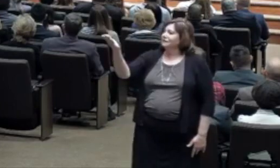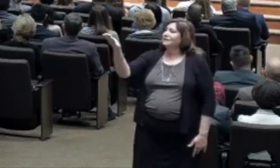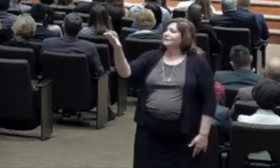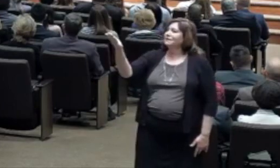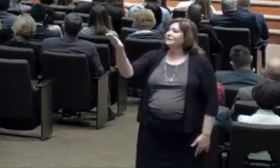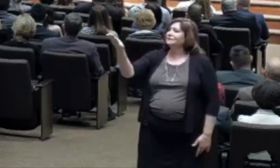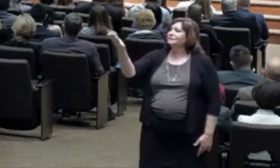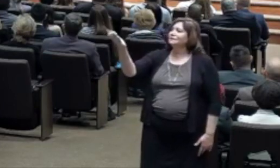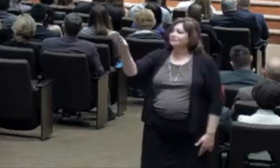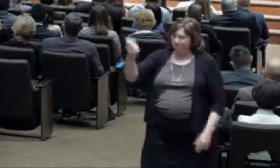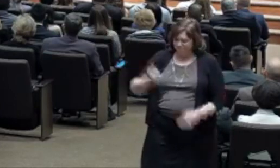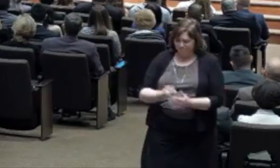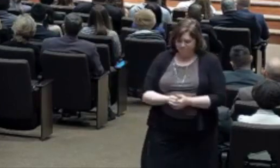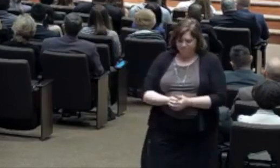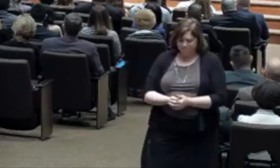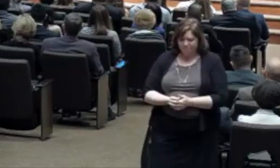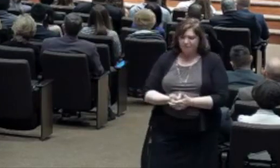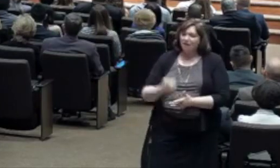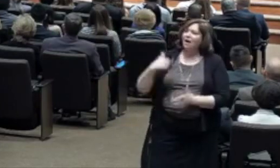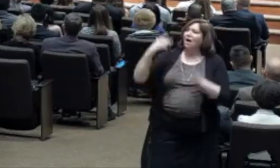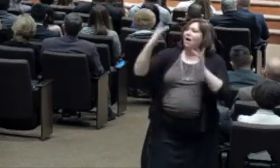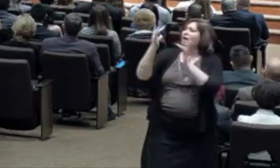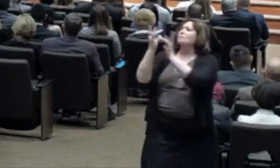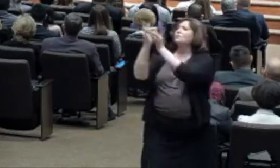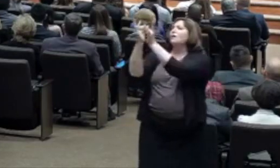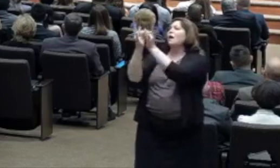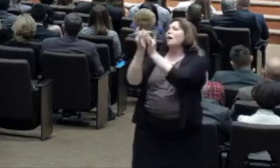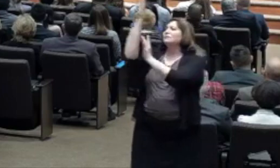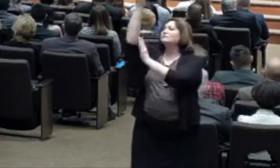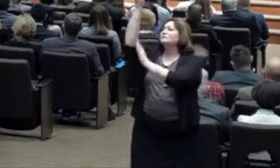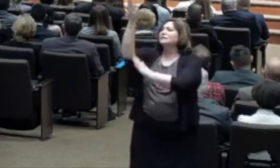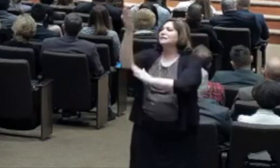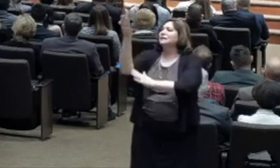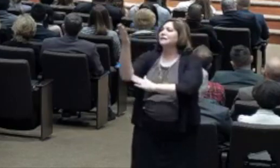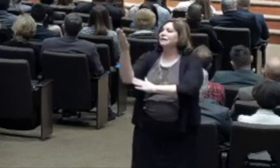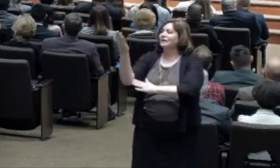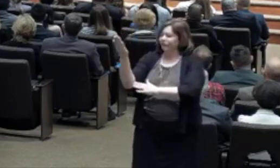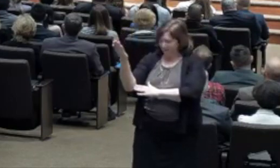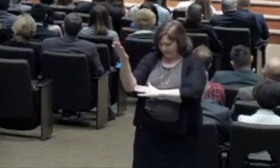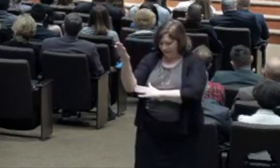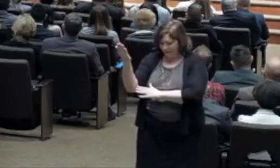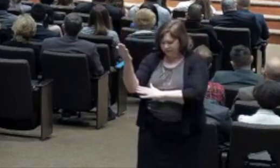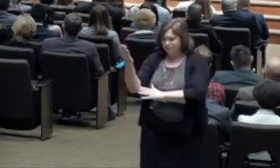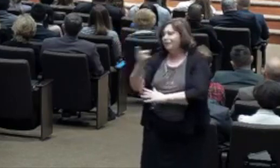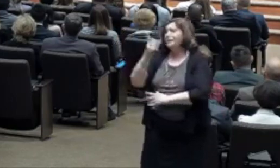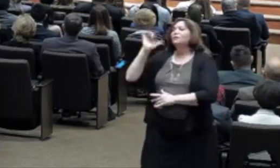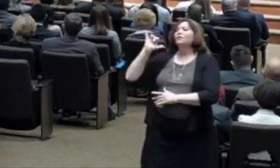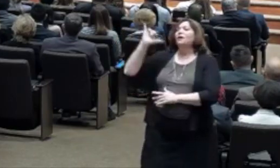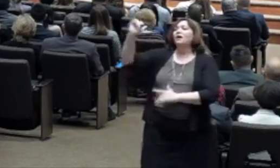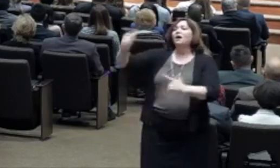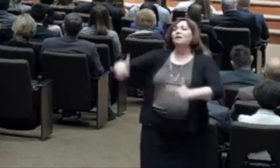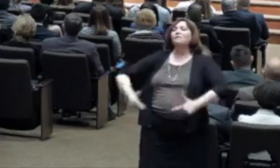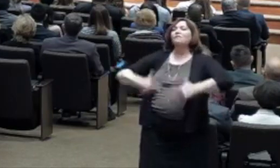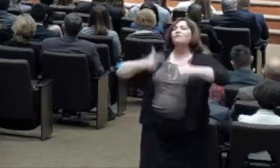risen king, forevermore we'll sing.